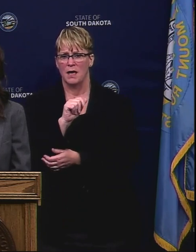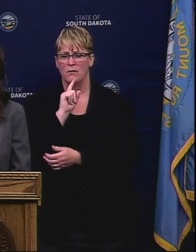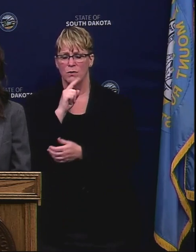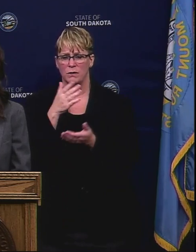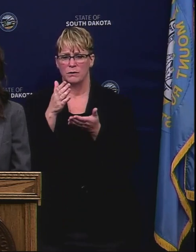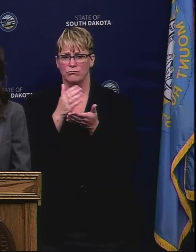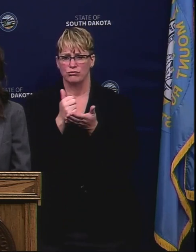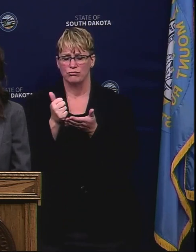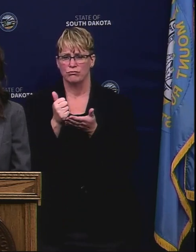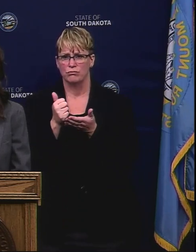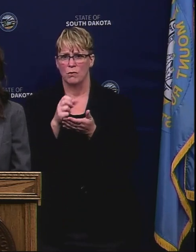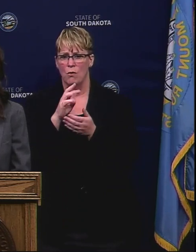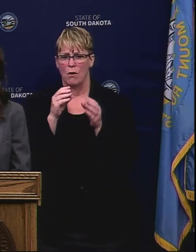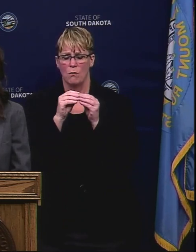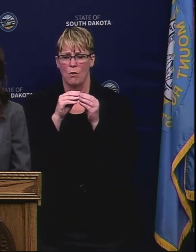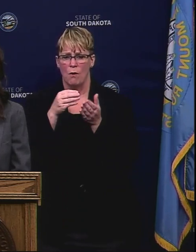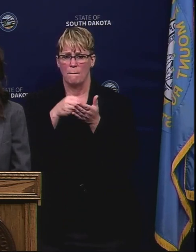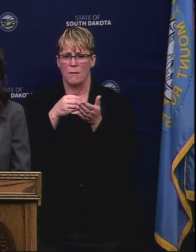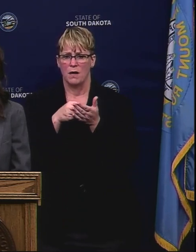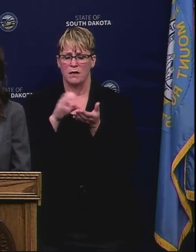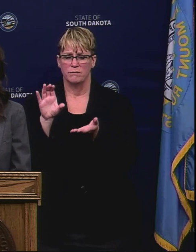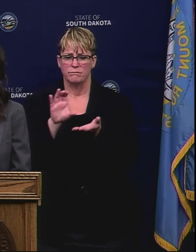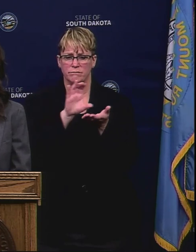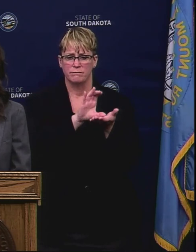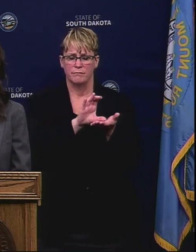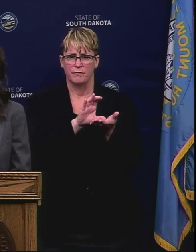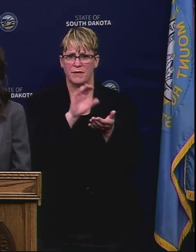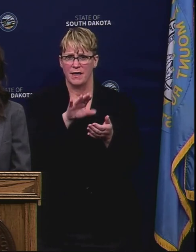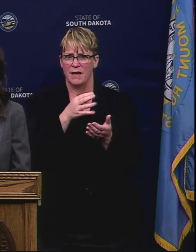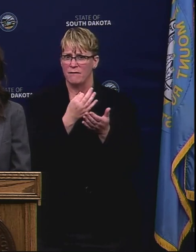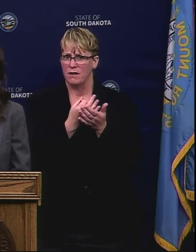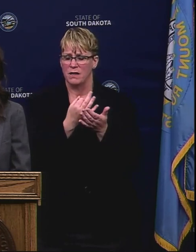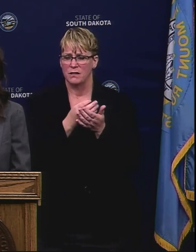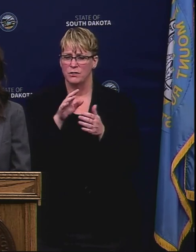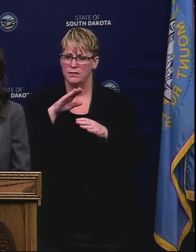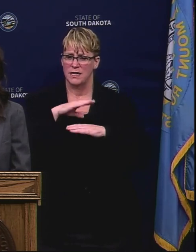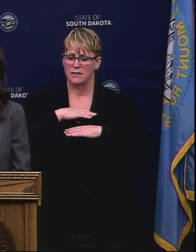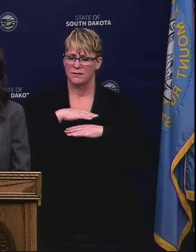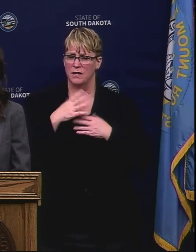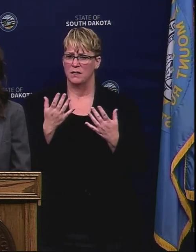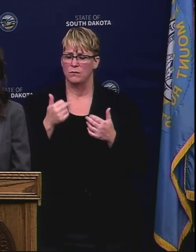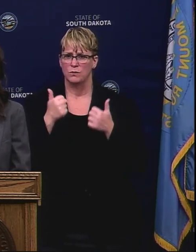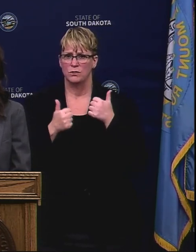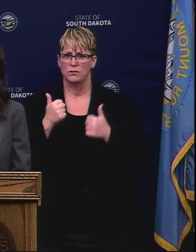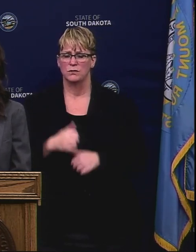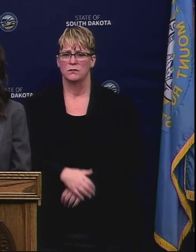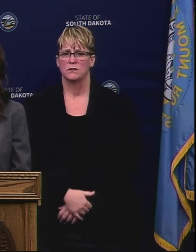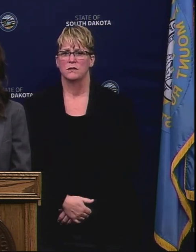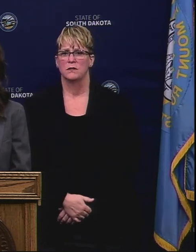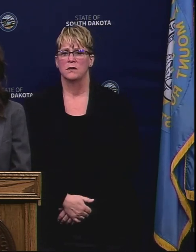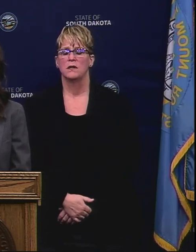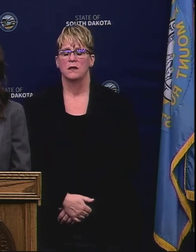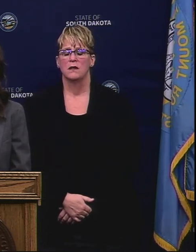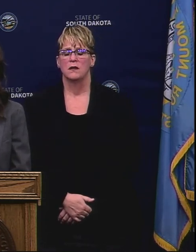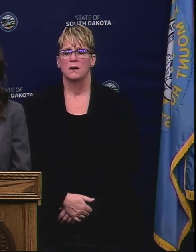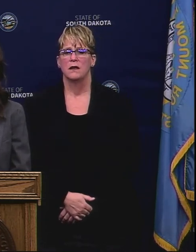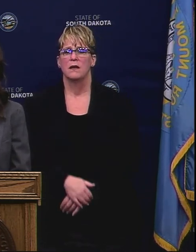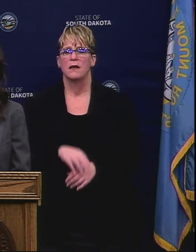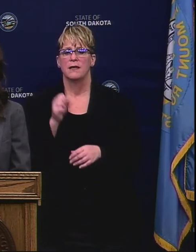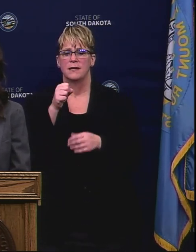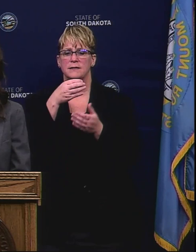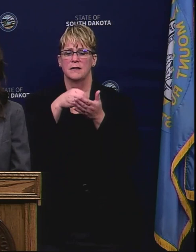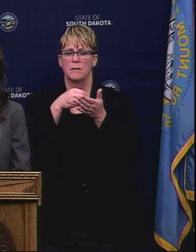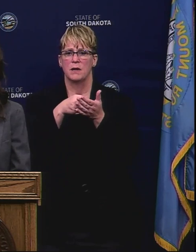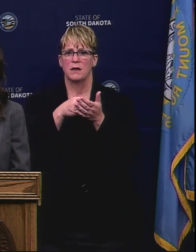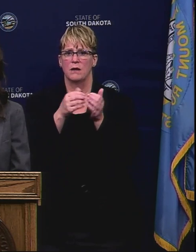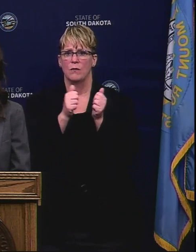to put any more money into that fund or if you're satisfied at this point with where that's at. Yes, the money that we